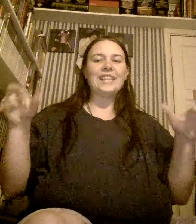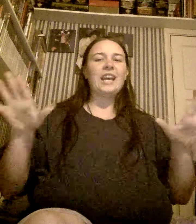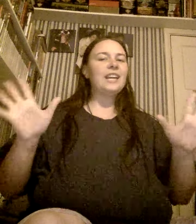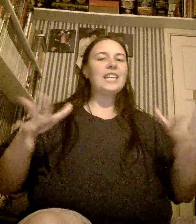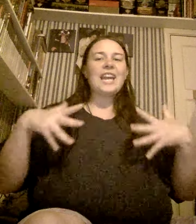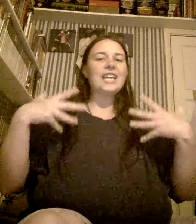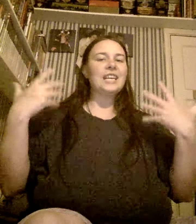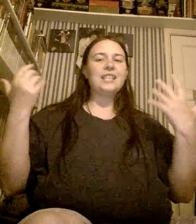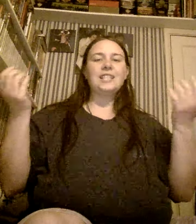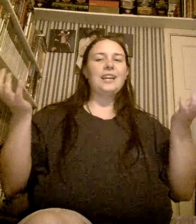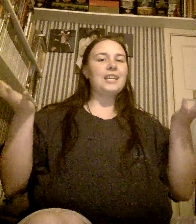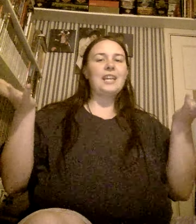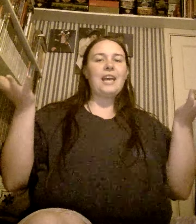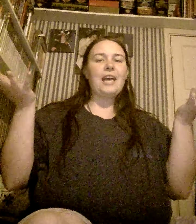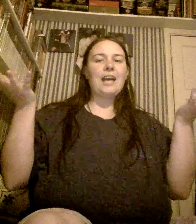again and again.